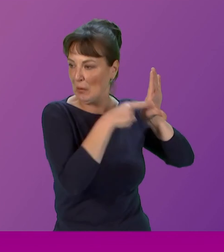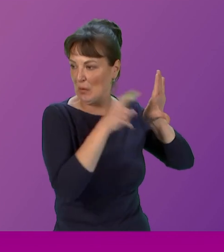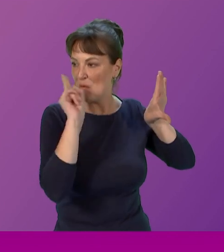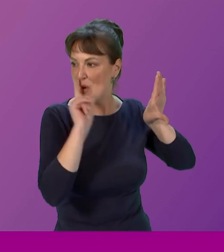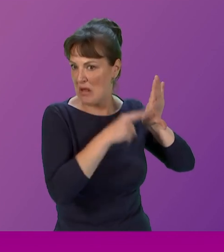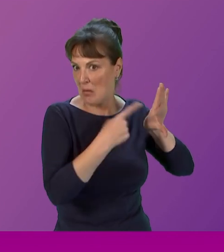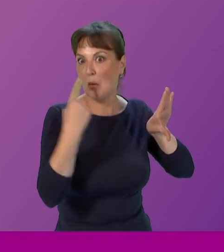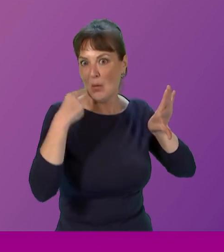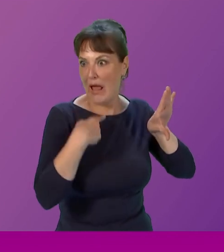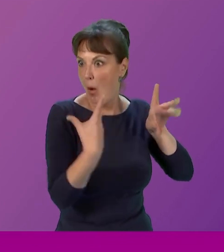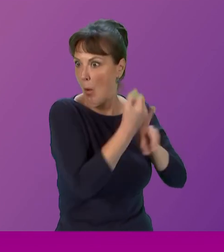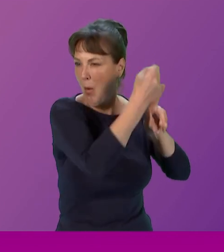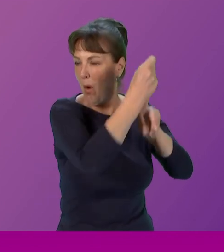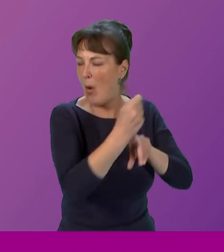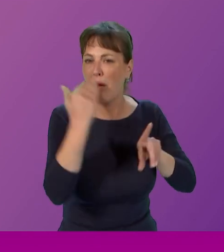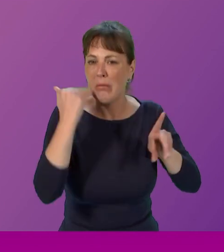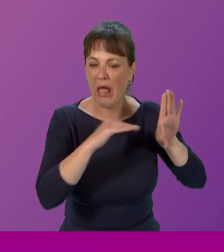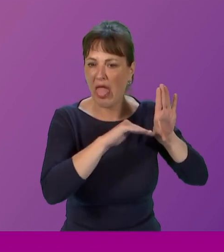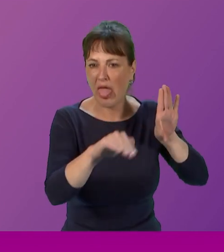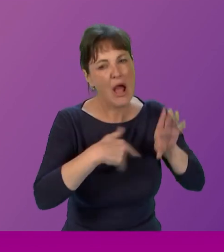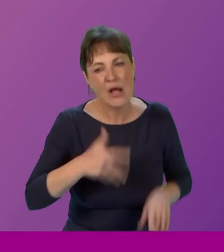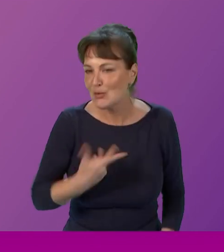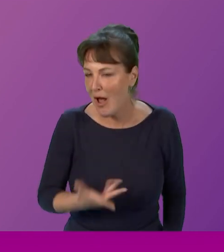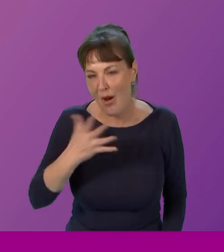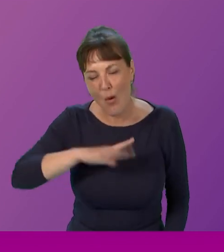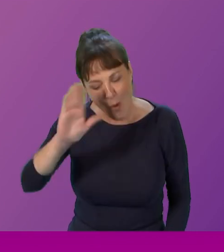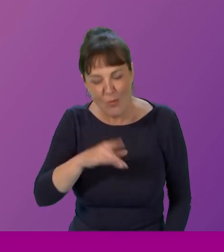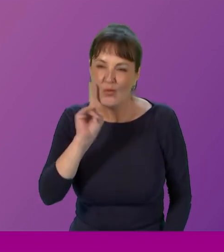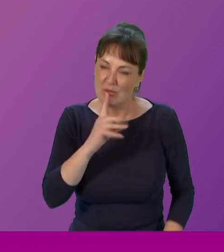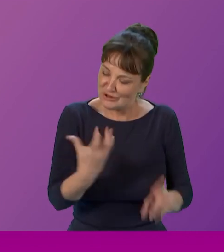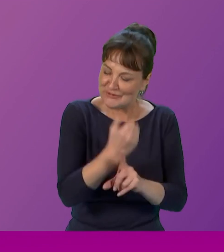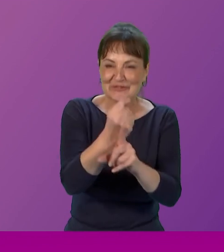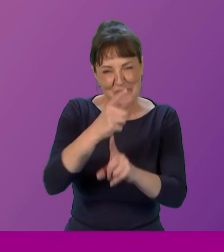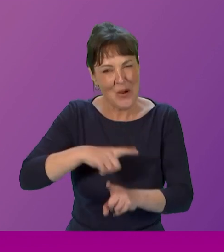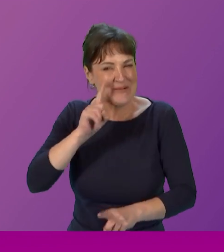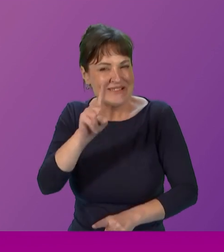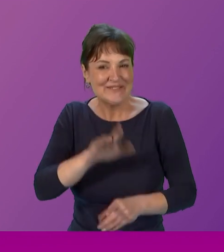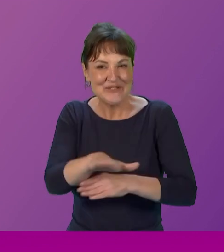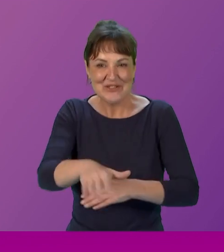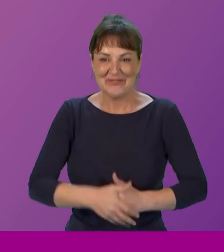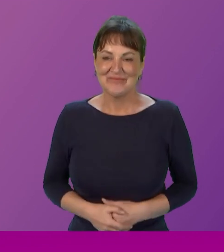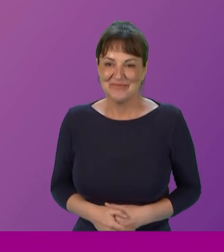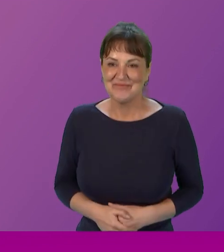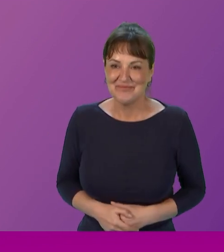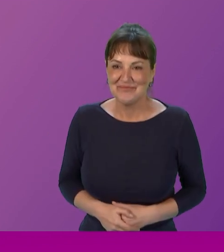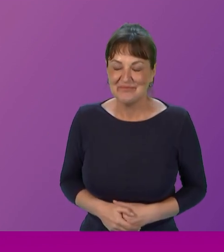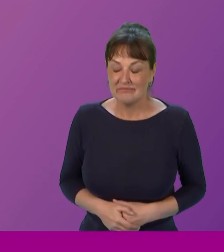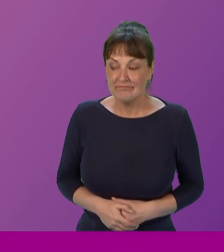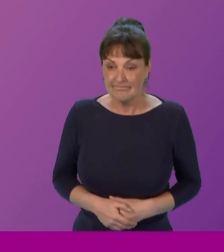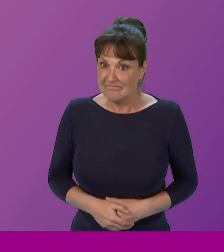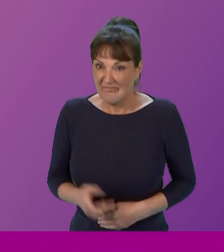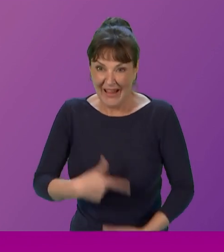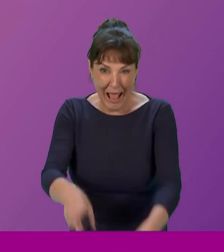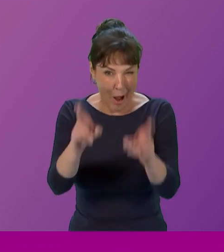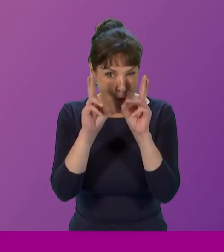that's what I would like to see happening. And Megan. Well, hope that in 20 years time, some of you have been sitting here today will actually have taken part in these